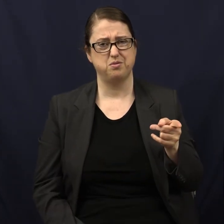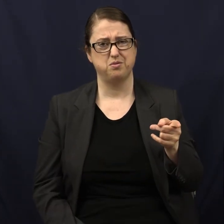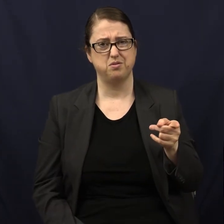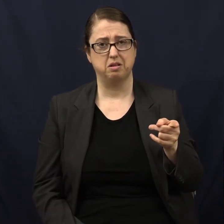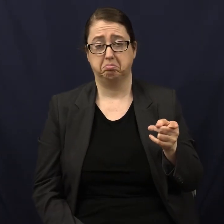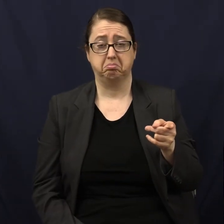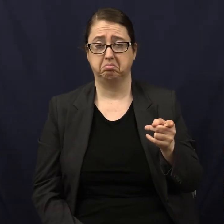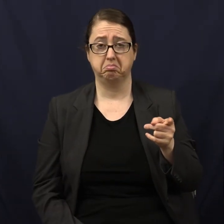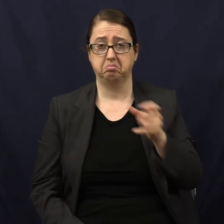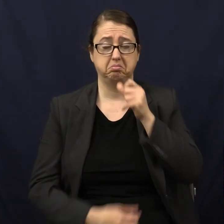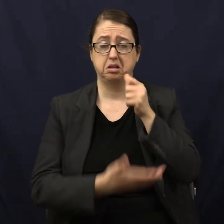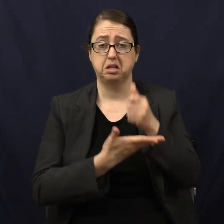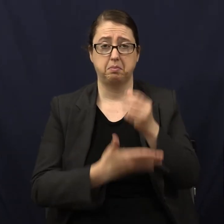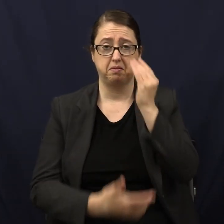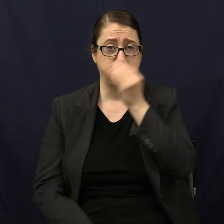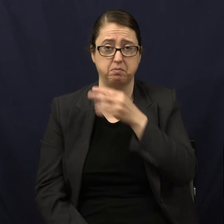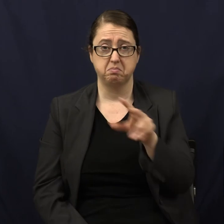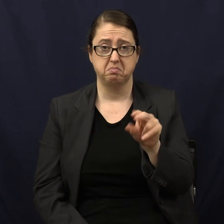It doesn't.